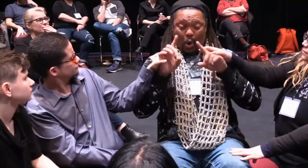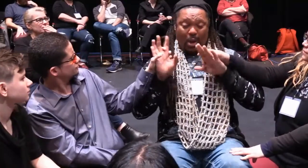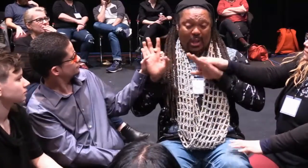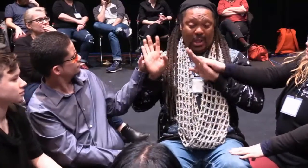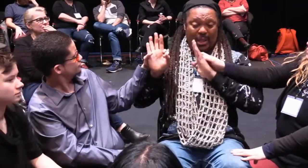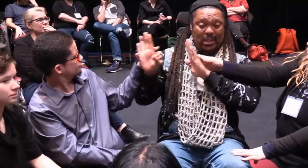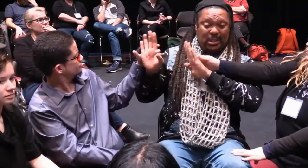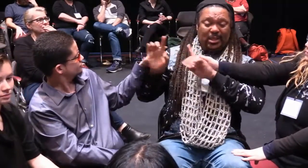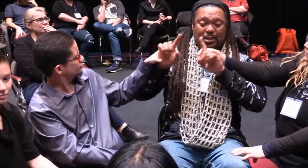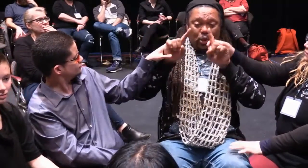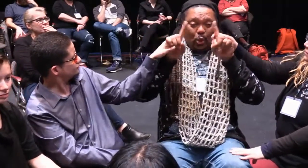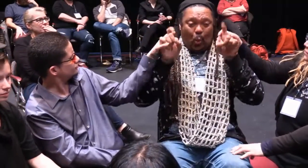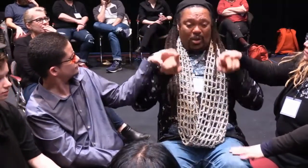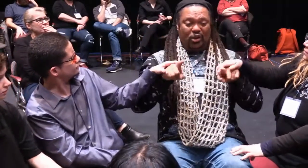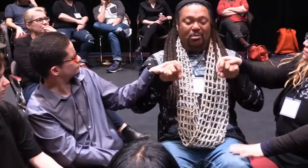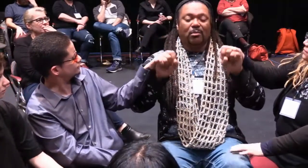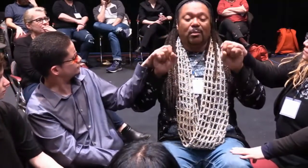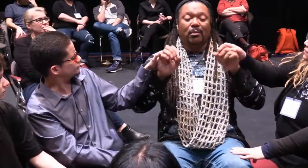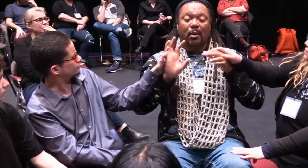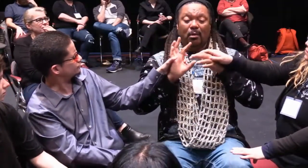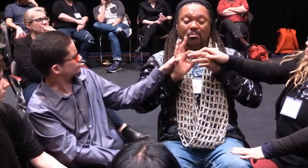Getting to Jasper's comment about being a target.